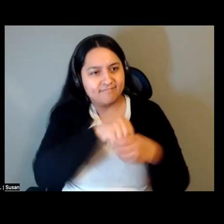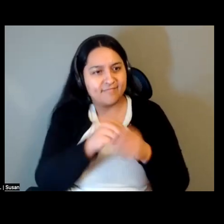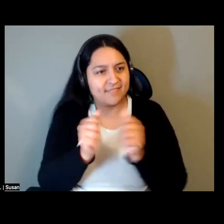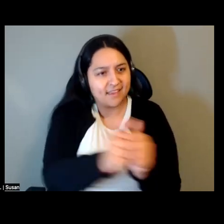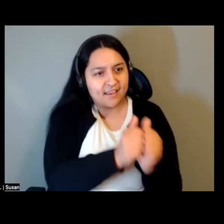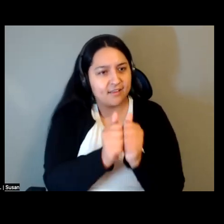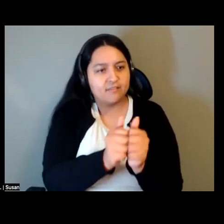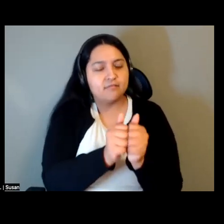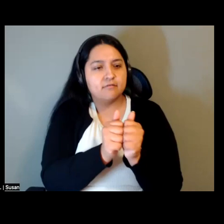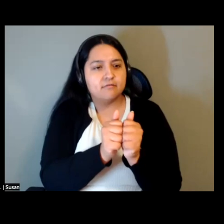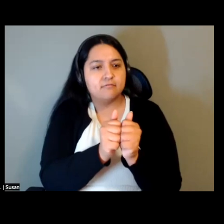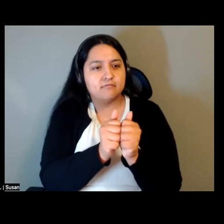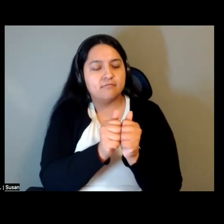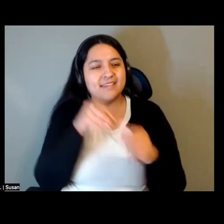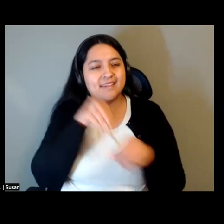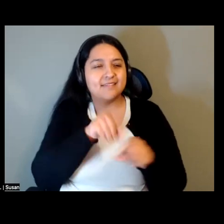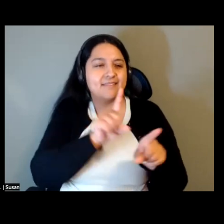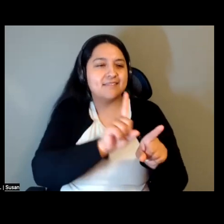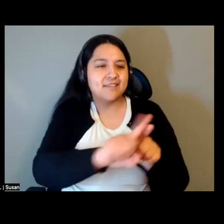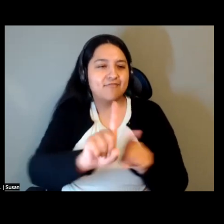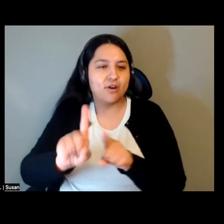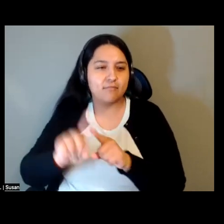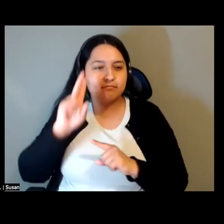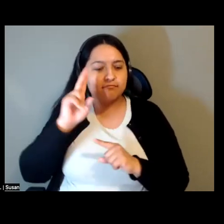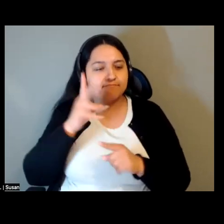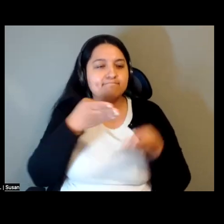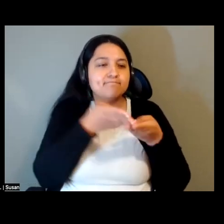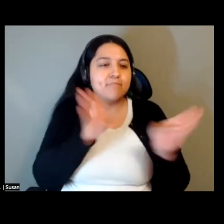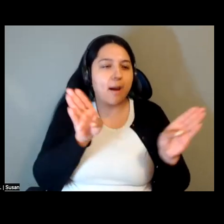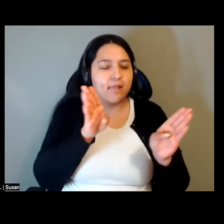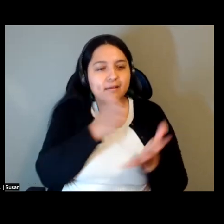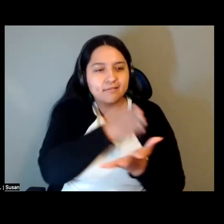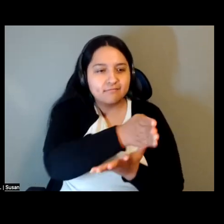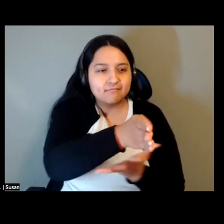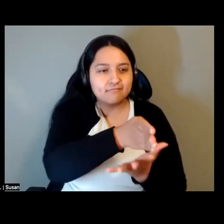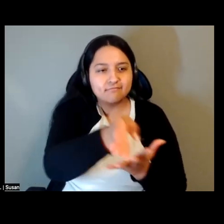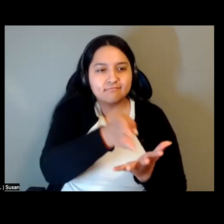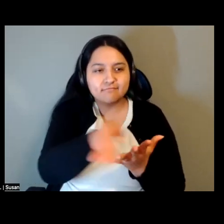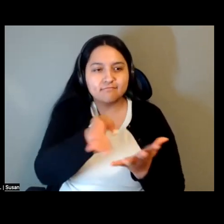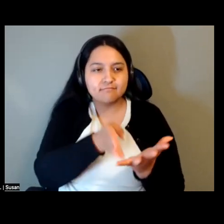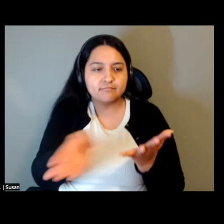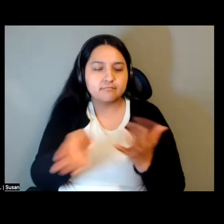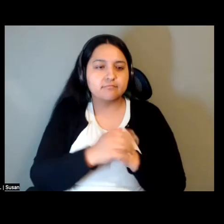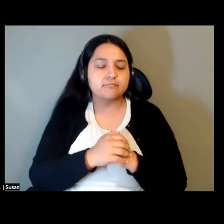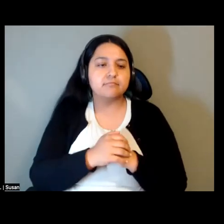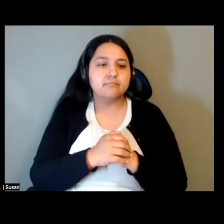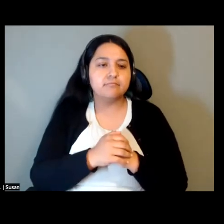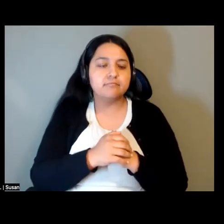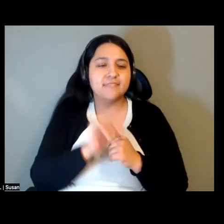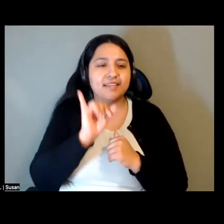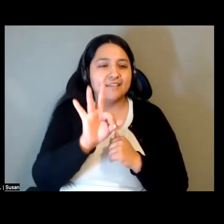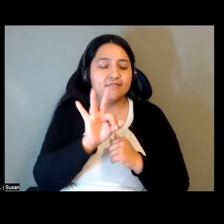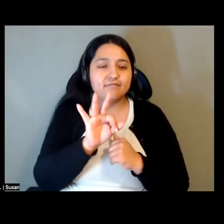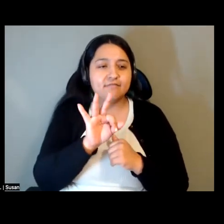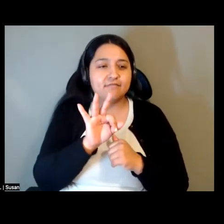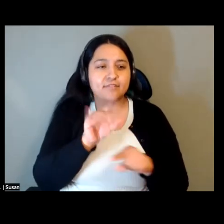different public spheres, across different public spheres? How does a growing lack of confidence in the capacity and